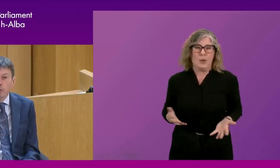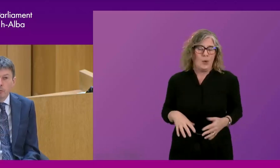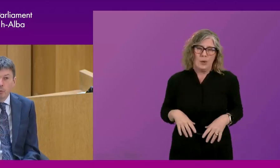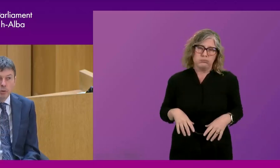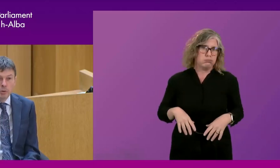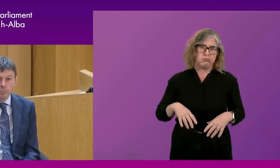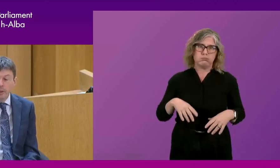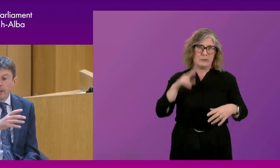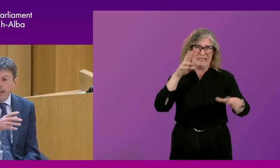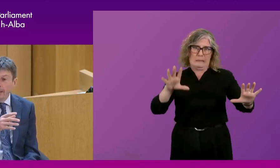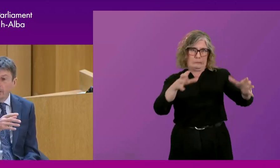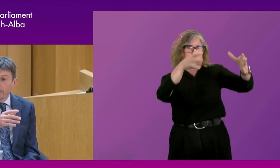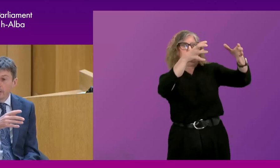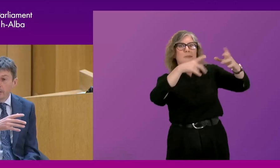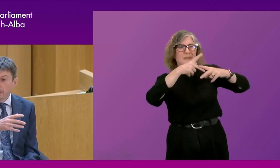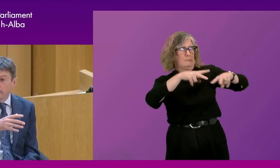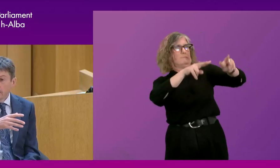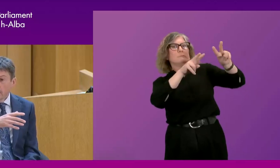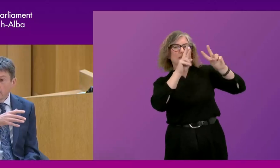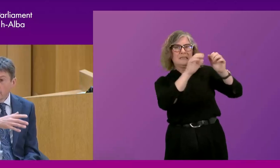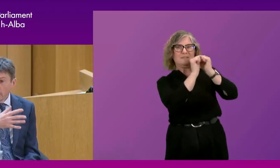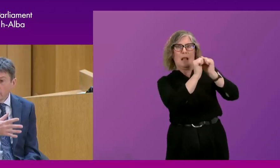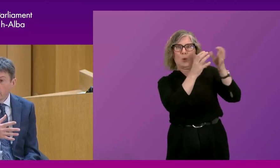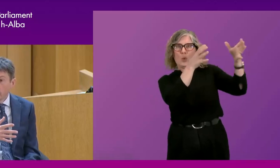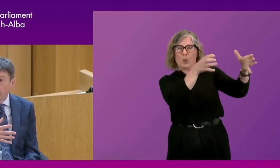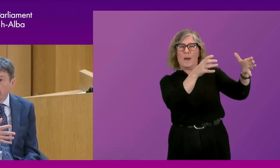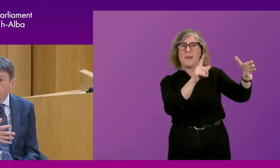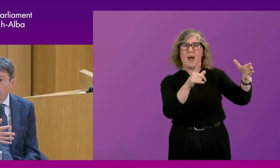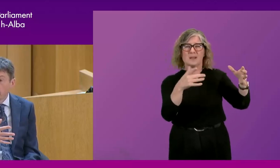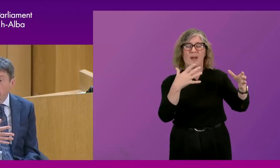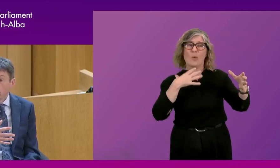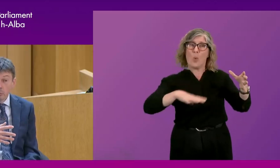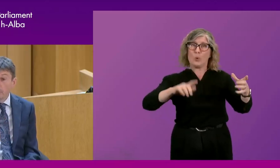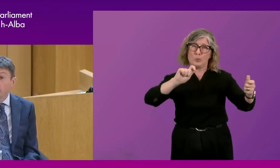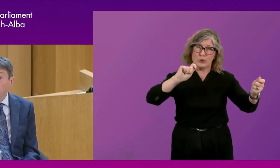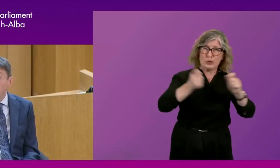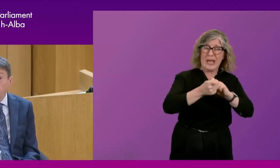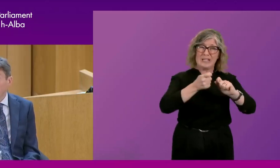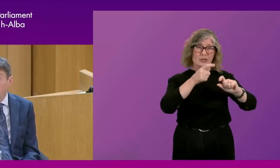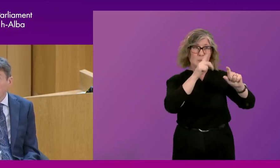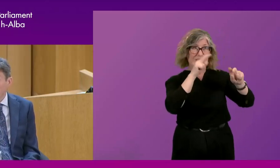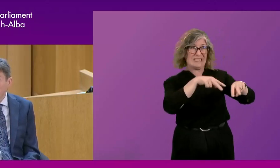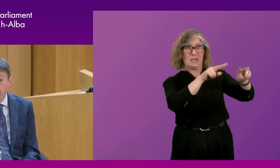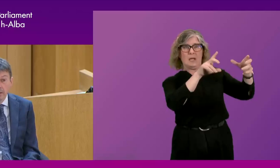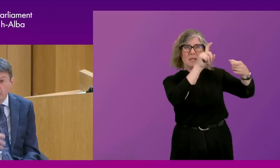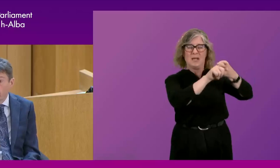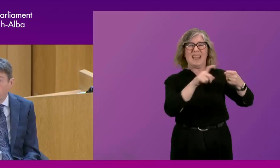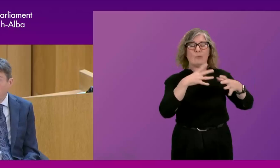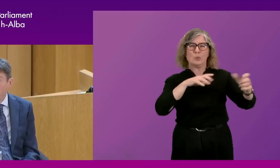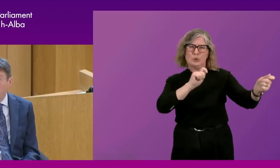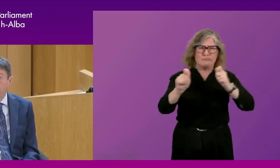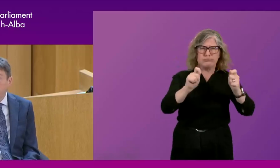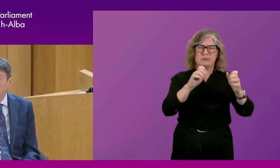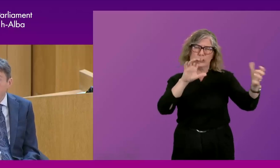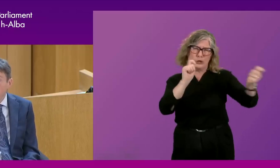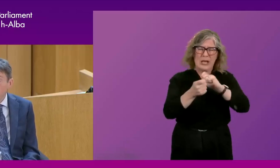you were to bring in any kind of ideas about how to shake up the NHS, you'll be immediately accused of privatising it or,